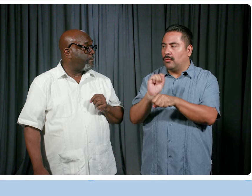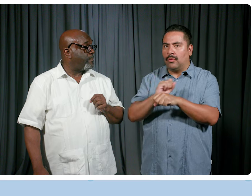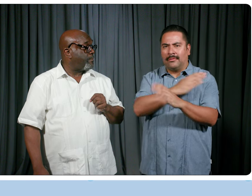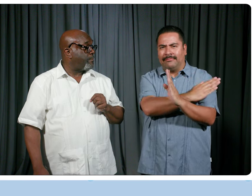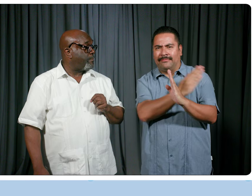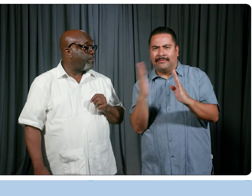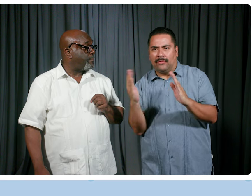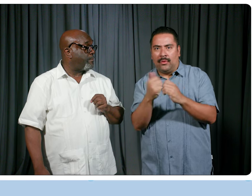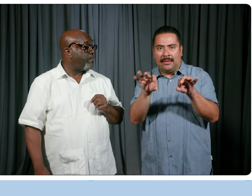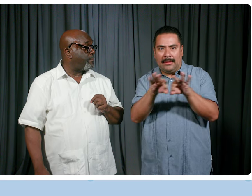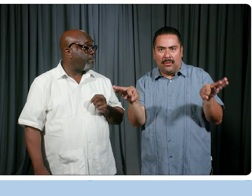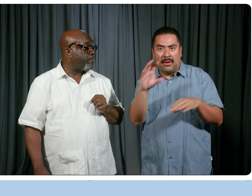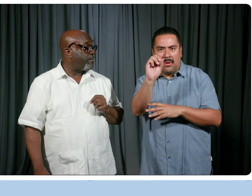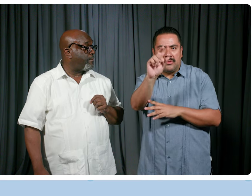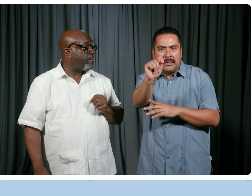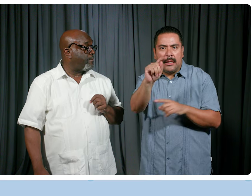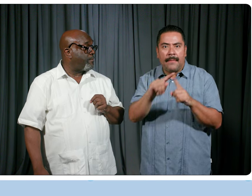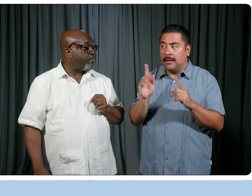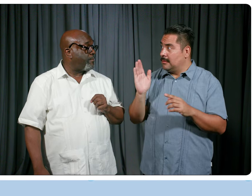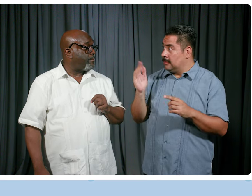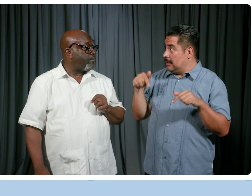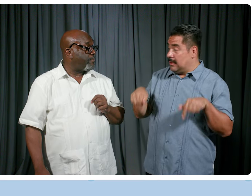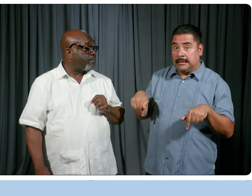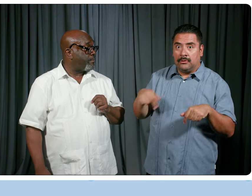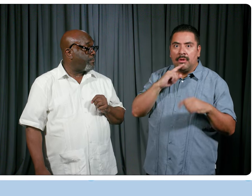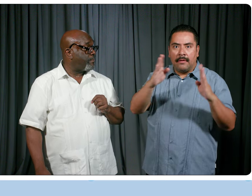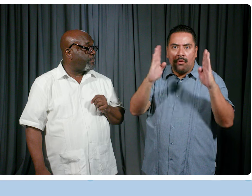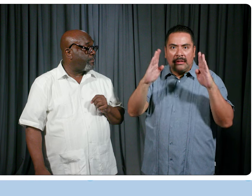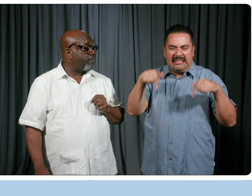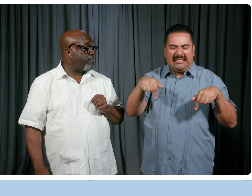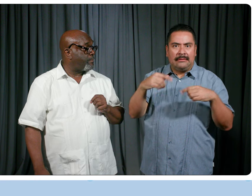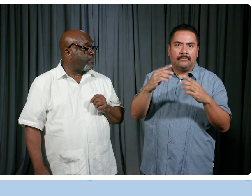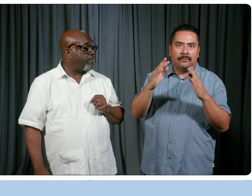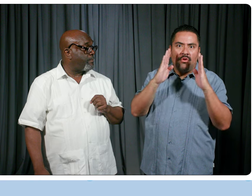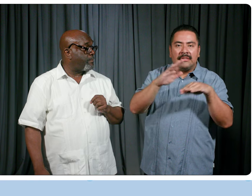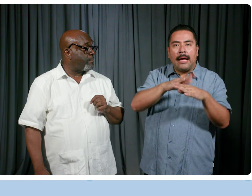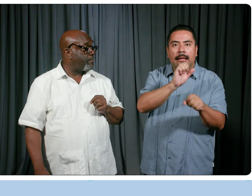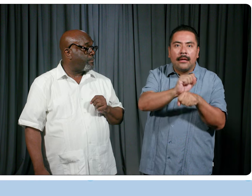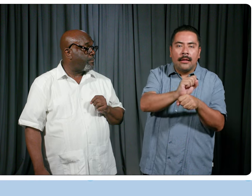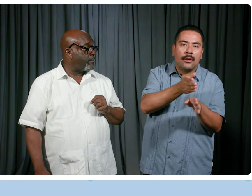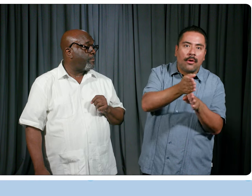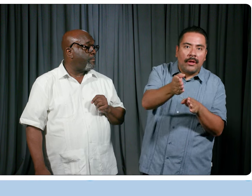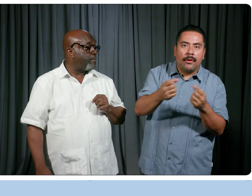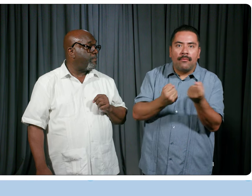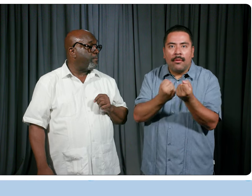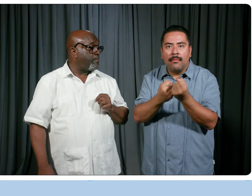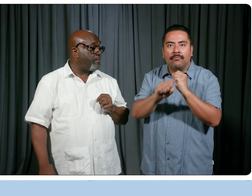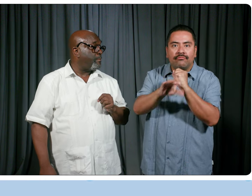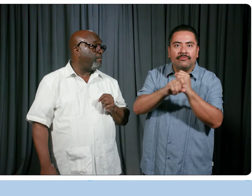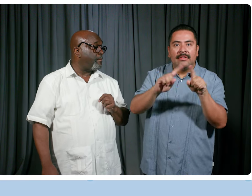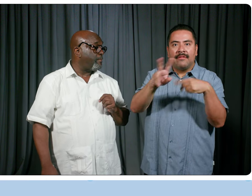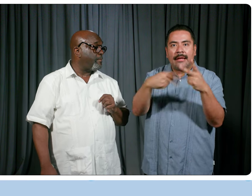with that degree. But with this really being focused on careers and promoting different types of careers